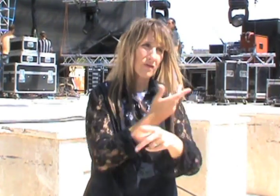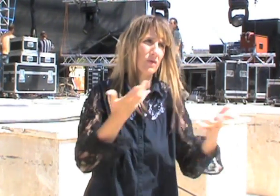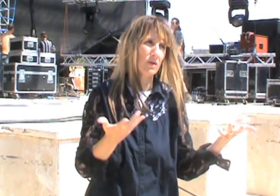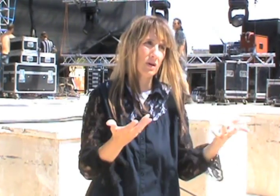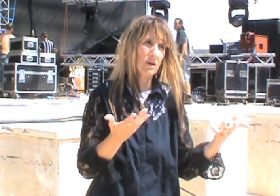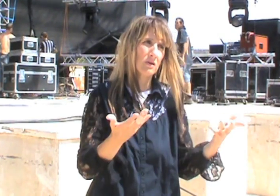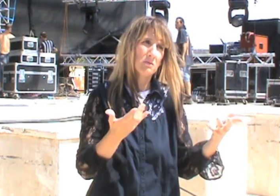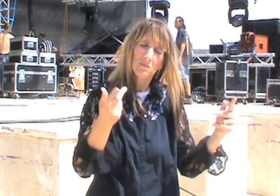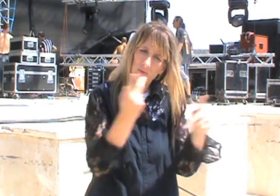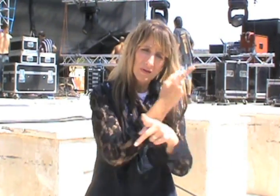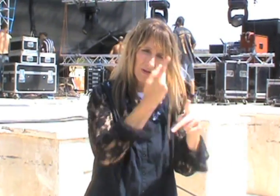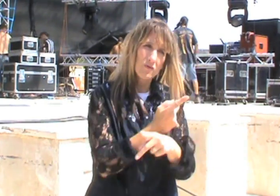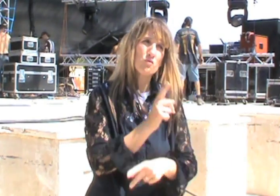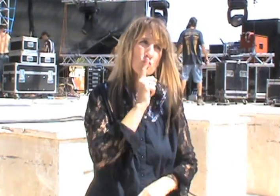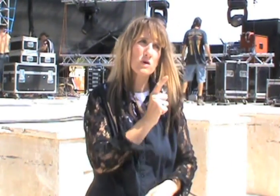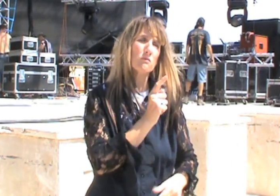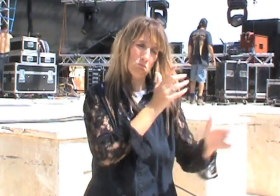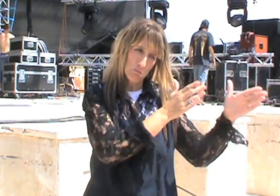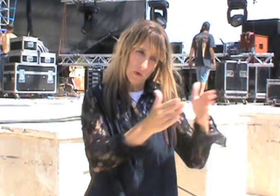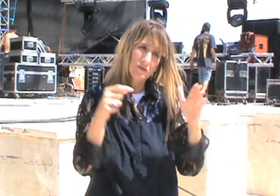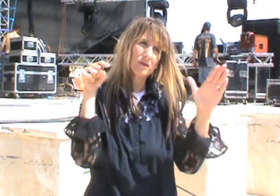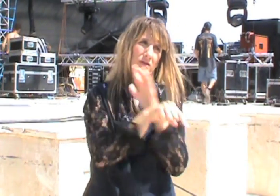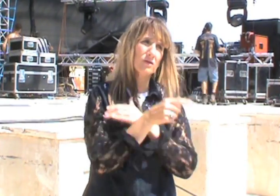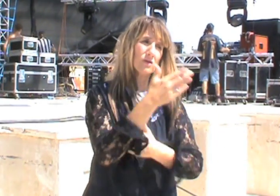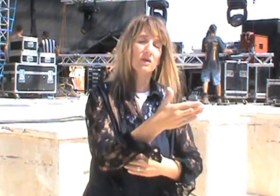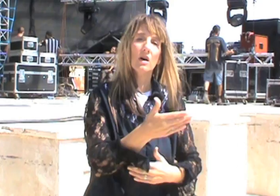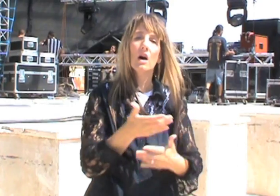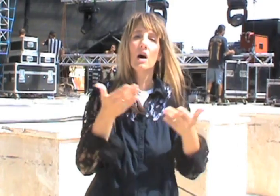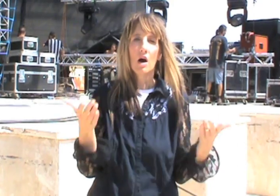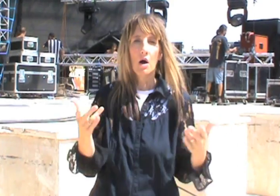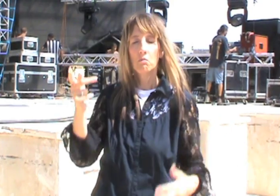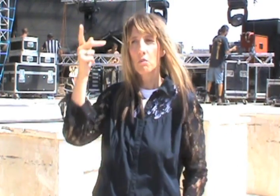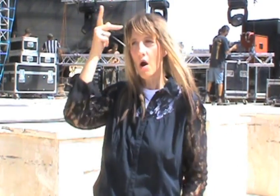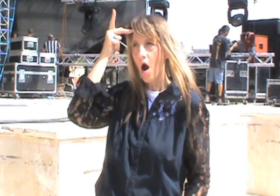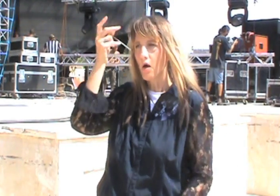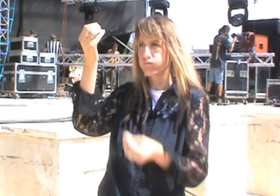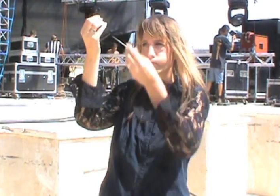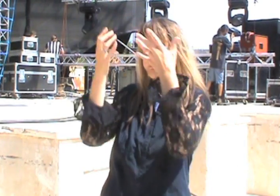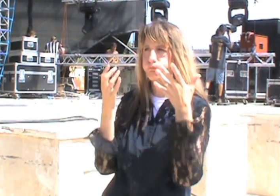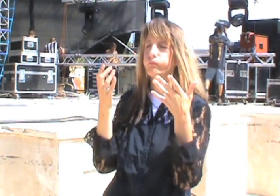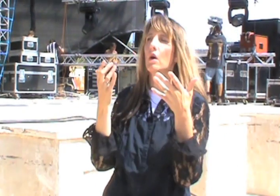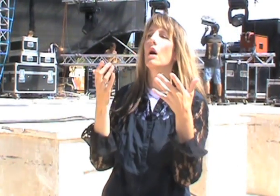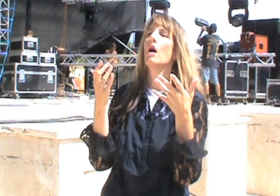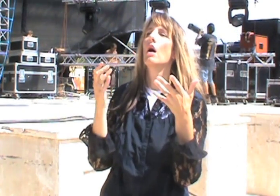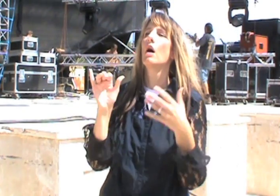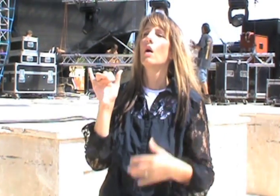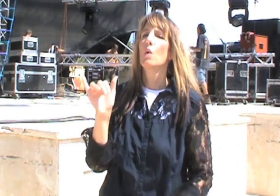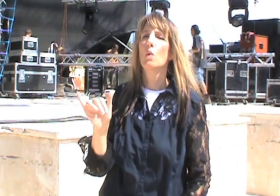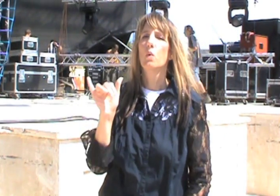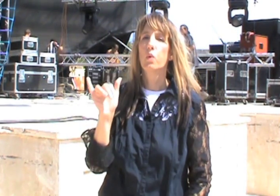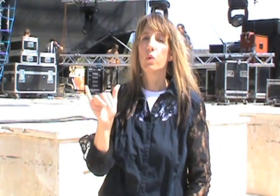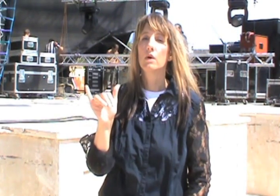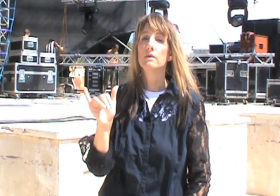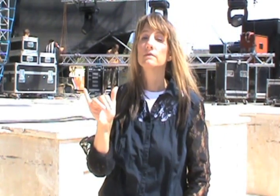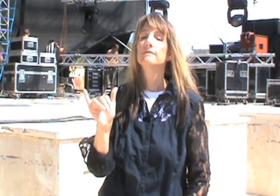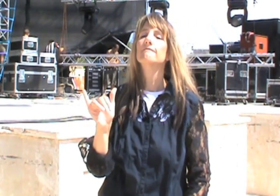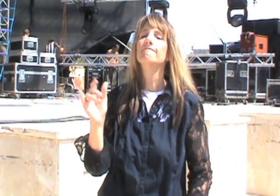kill you. Be careful. Be careful. They're really planning to kill you. So Paul was aware of that